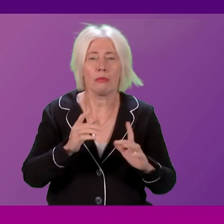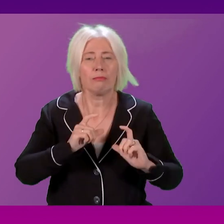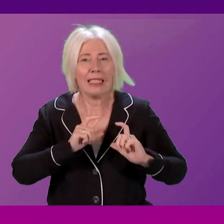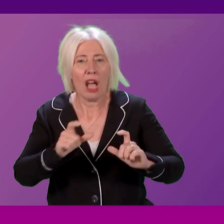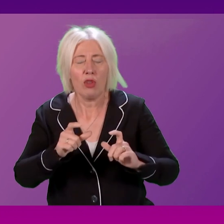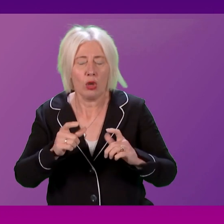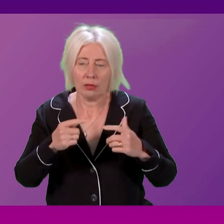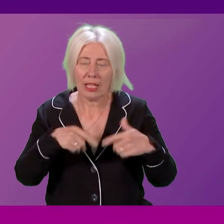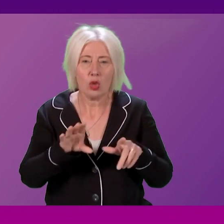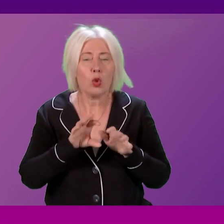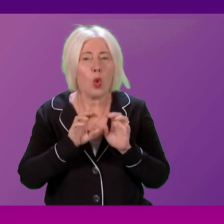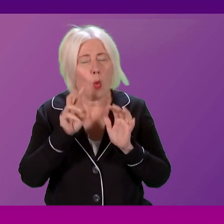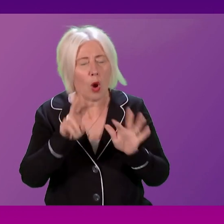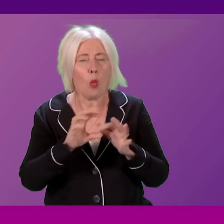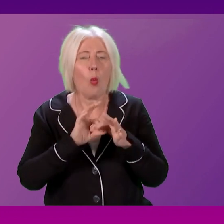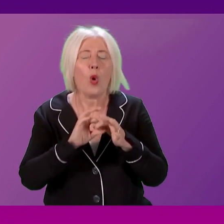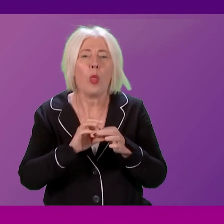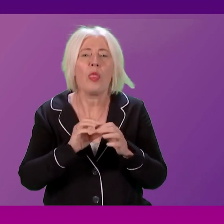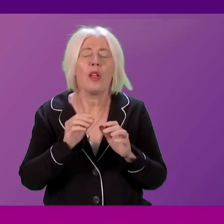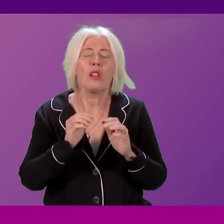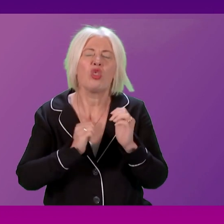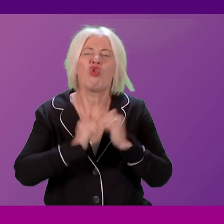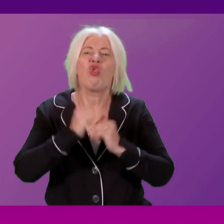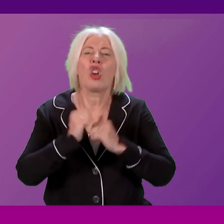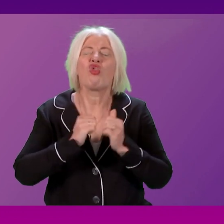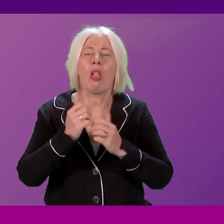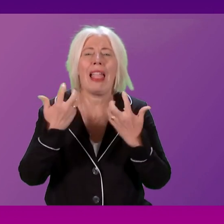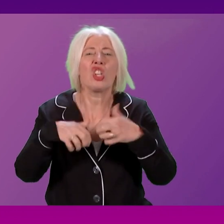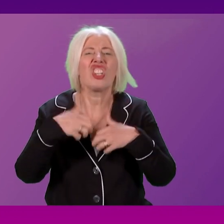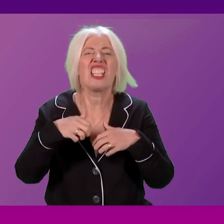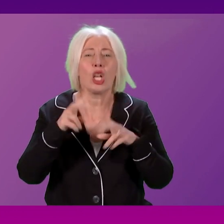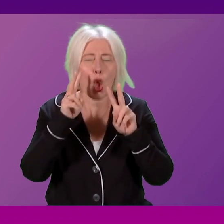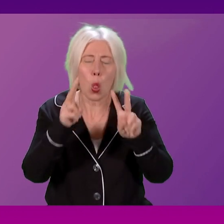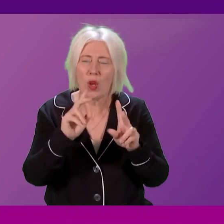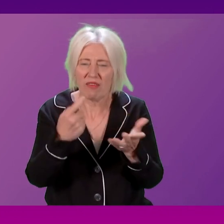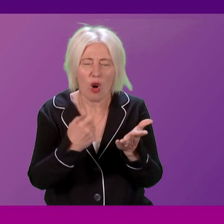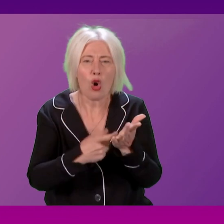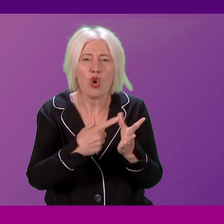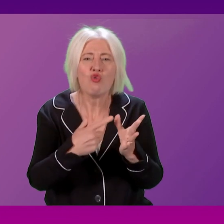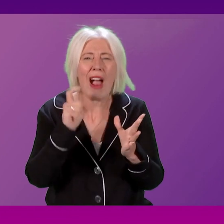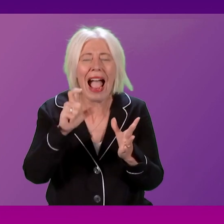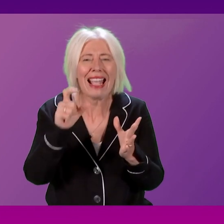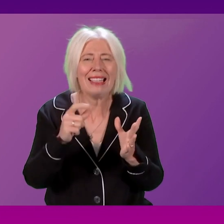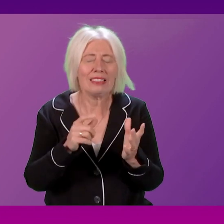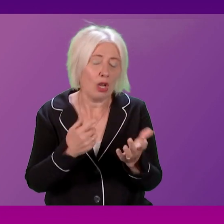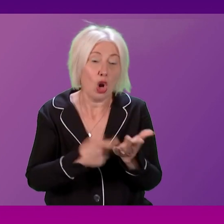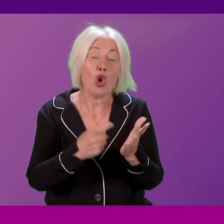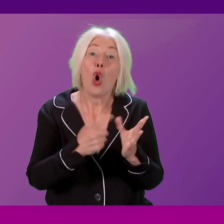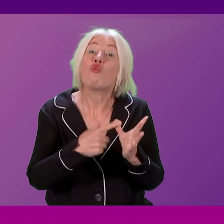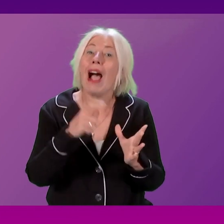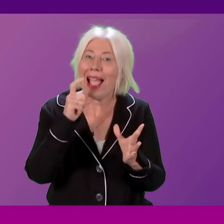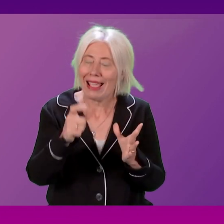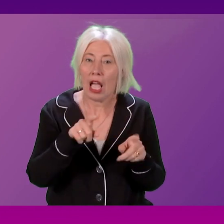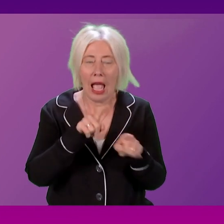align themselves with the Institute of Structural Engineers guidance. That is what partners are seeking to do. And, of course, that empowers them to take the appropriate